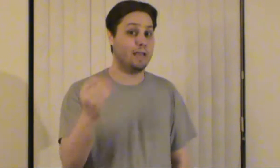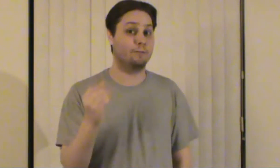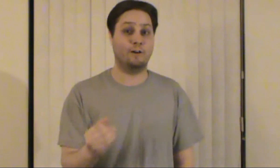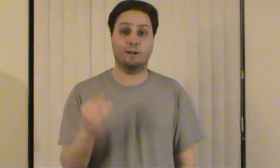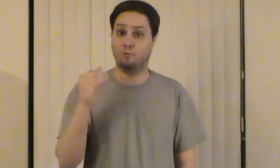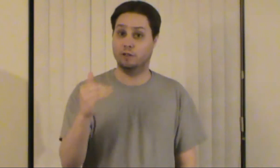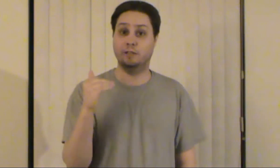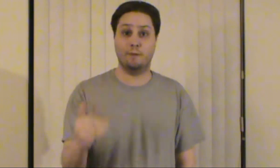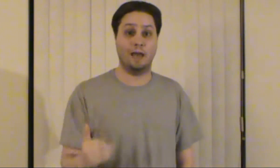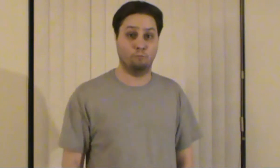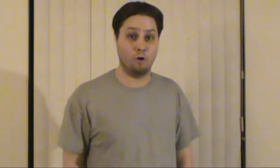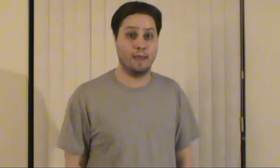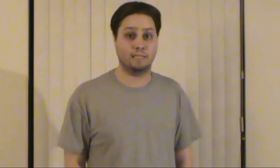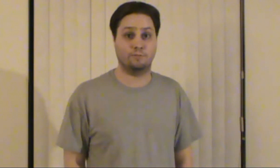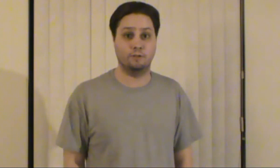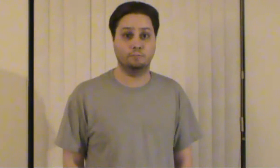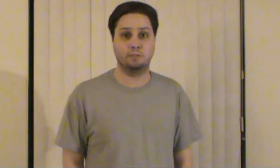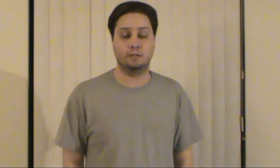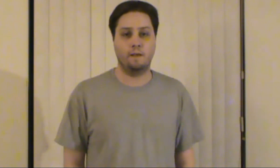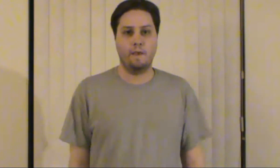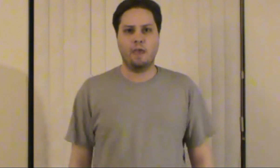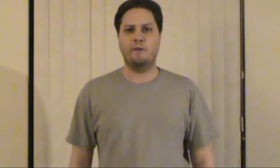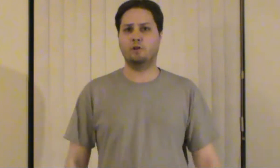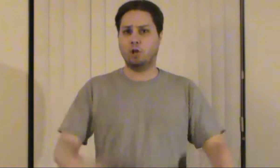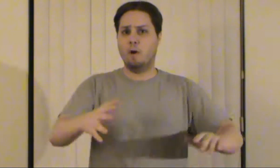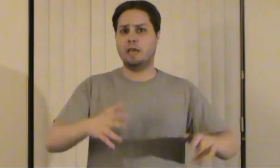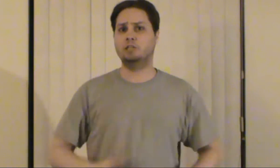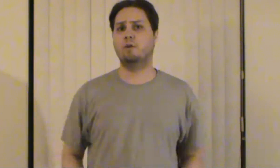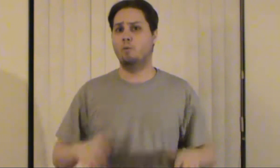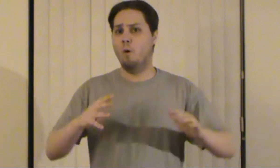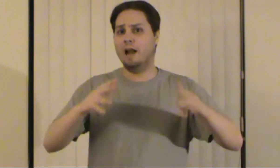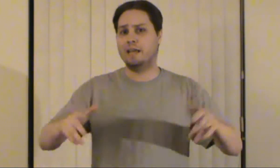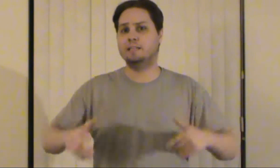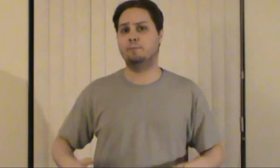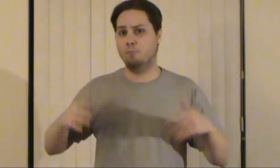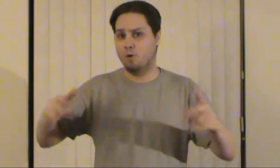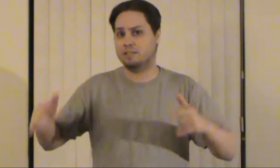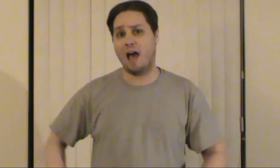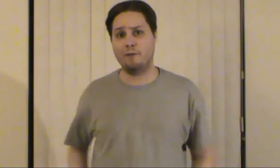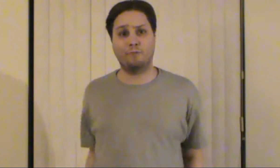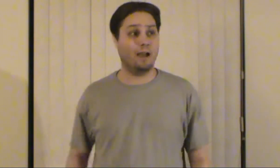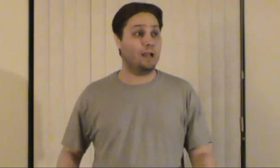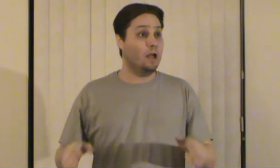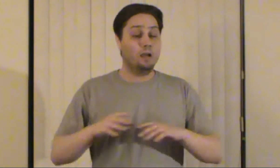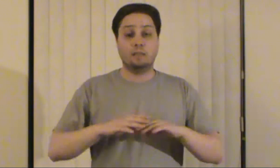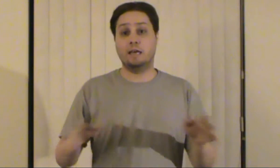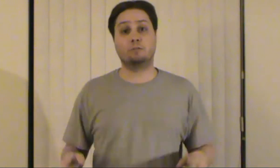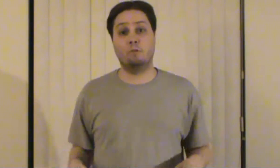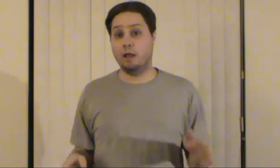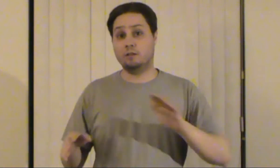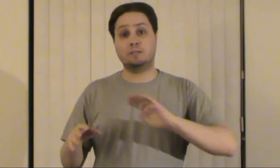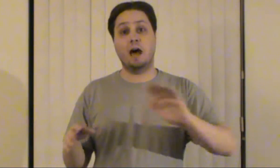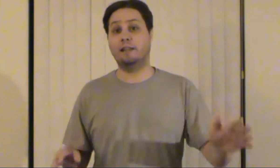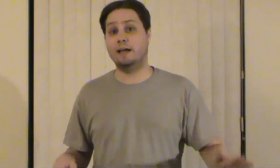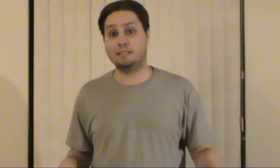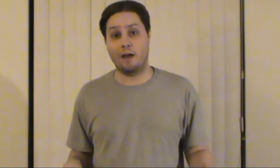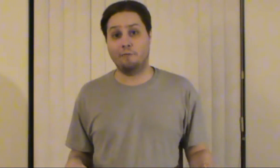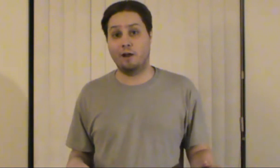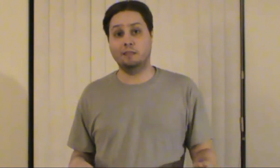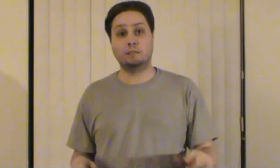making fun of really bad romance films if you're going into it wanting it to be more sci-fi guess what there's not a lot of sci-fi in